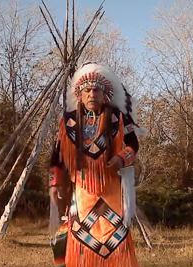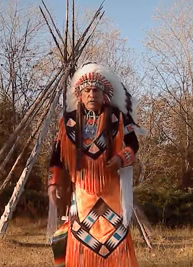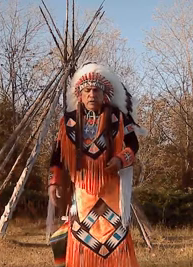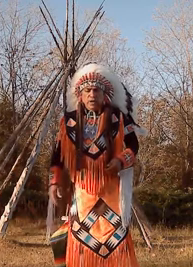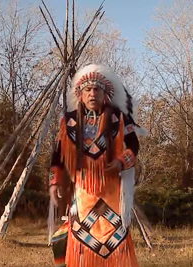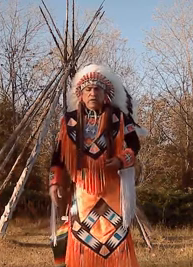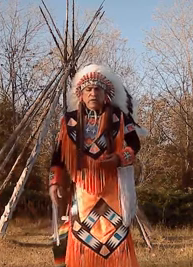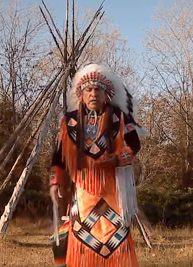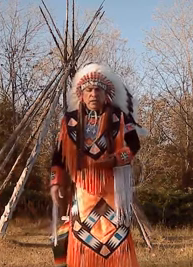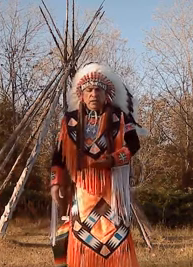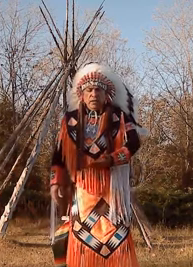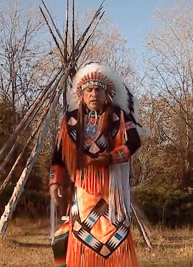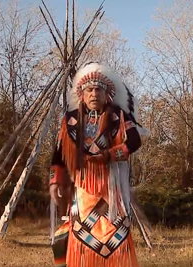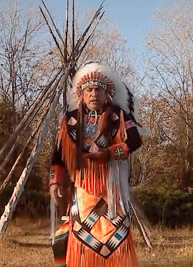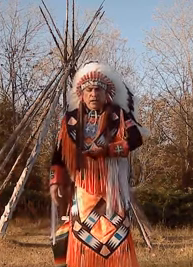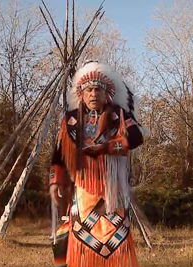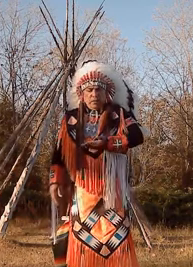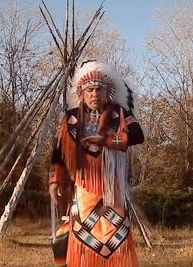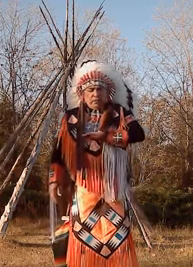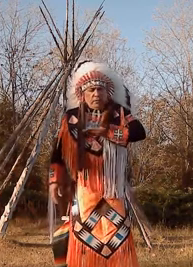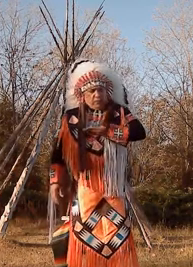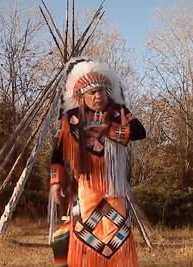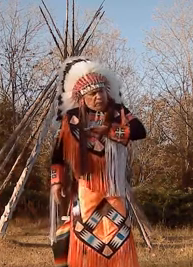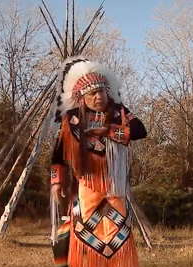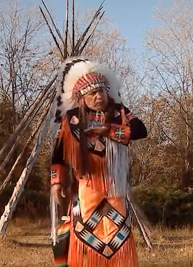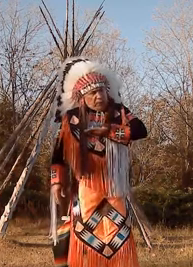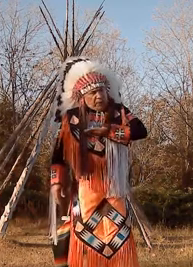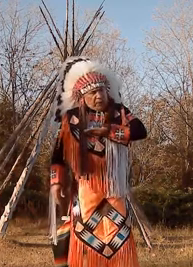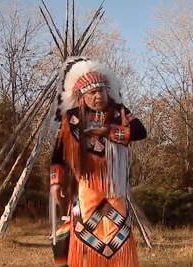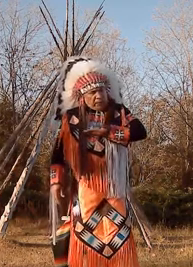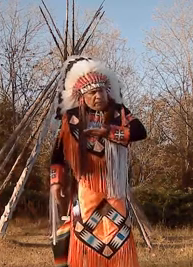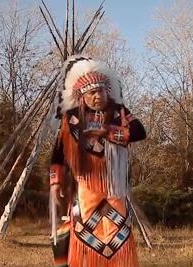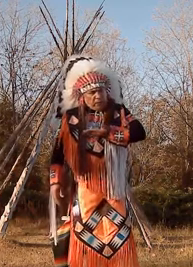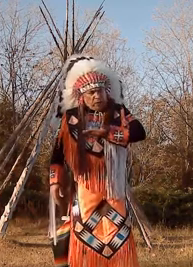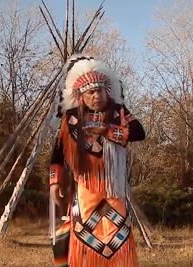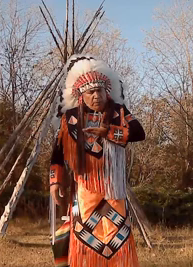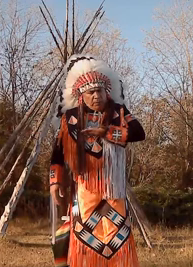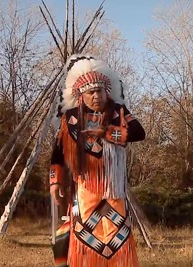you're hungry uh go like that pull them up